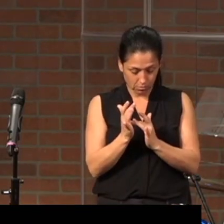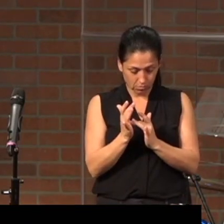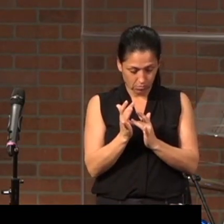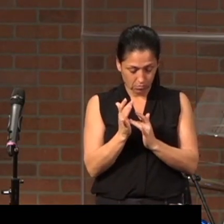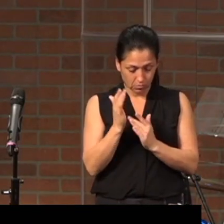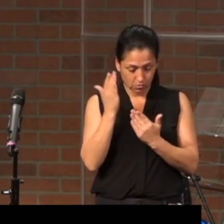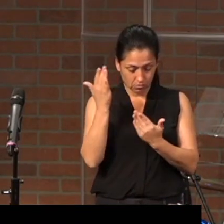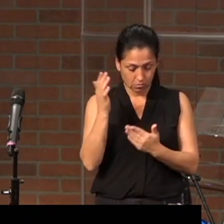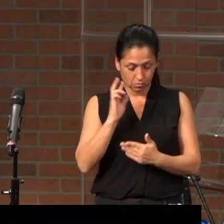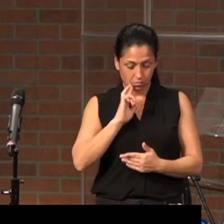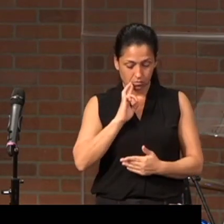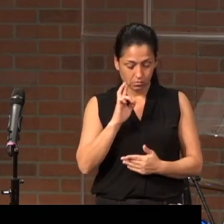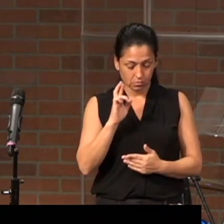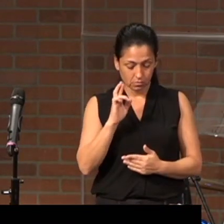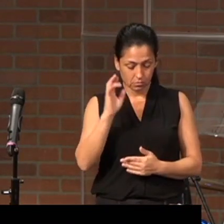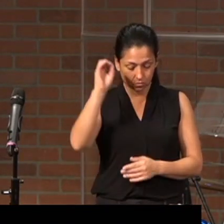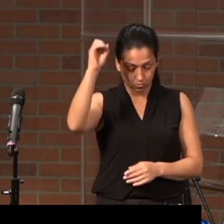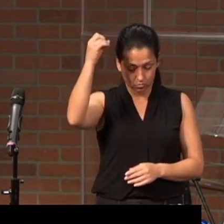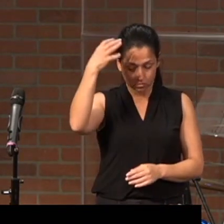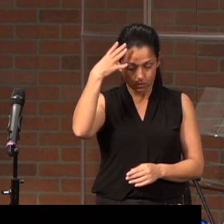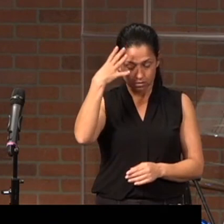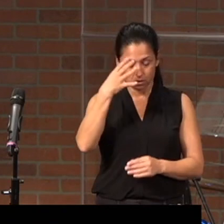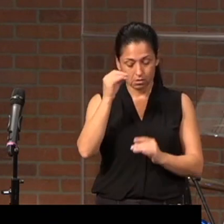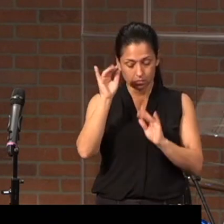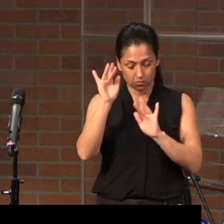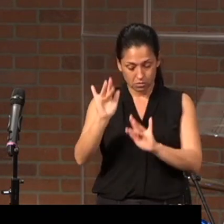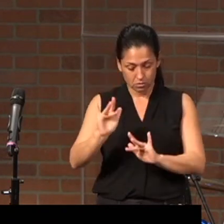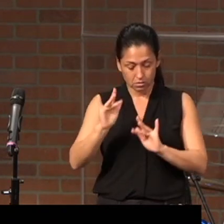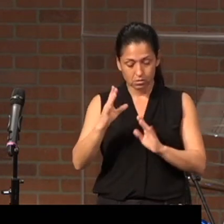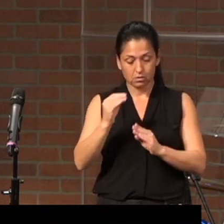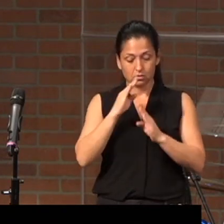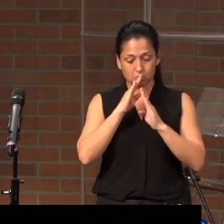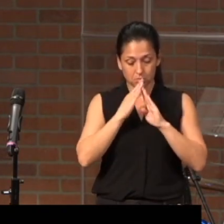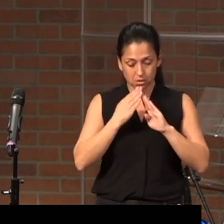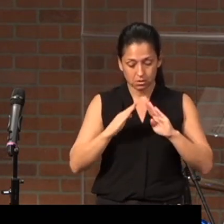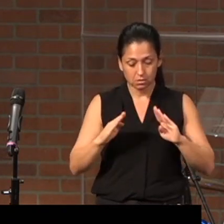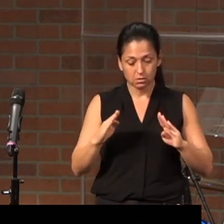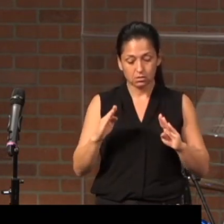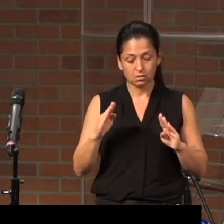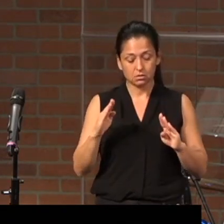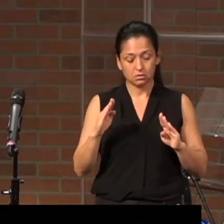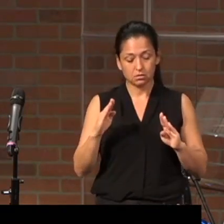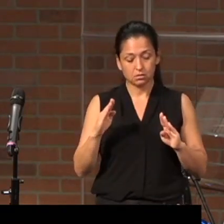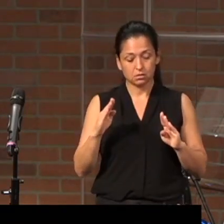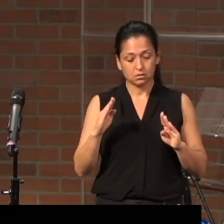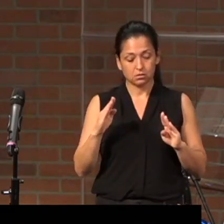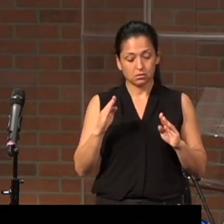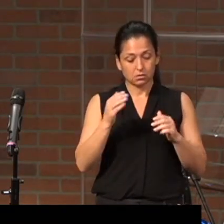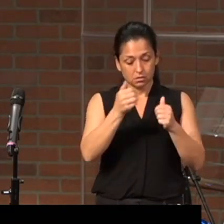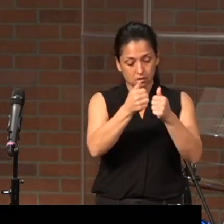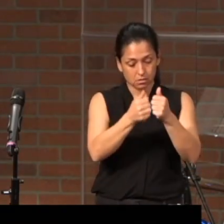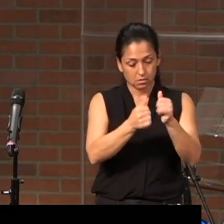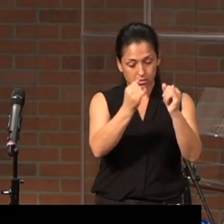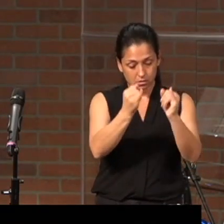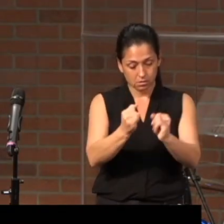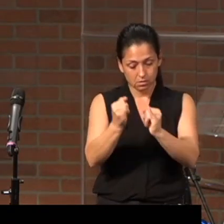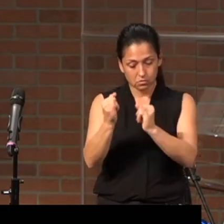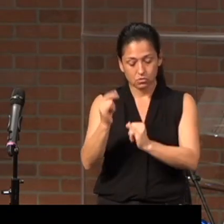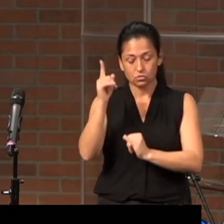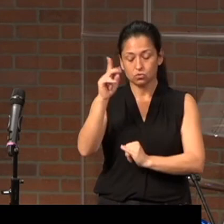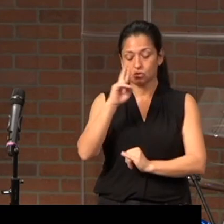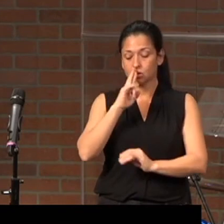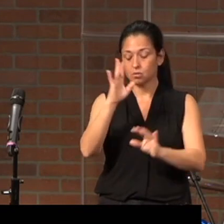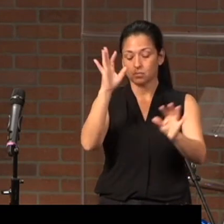you are grace and mercy and peace personified. You are incredible.